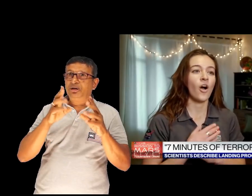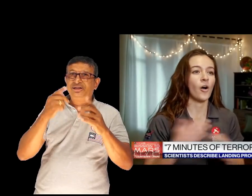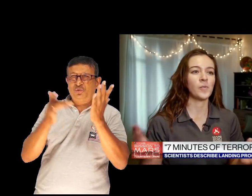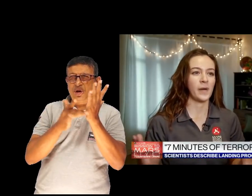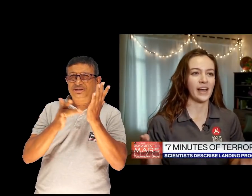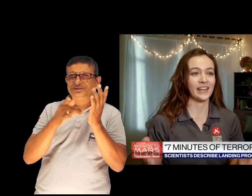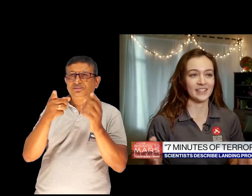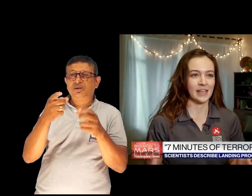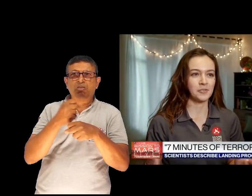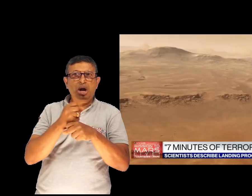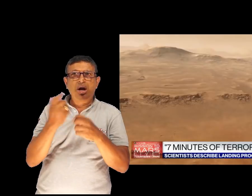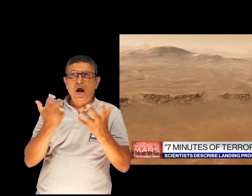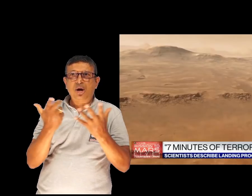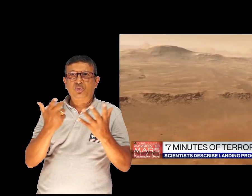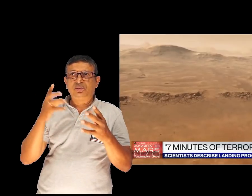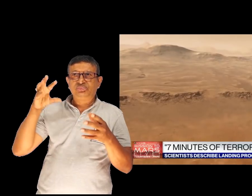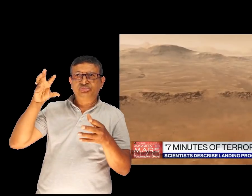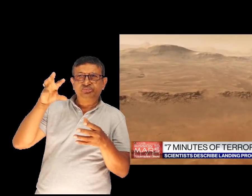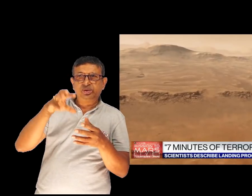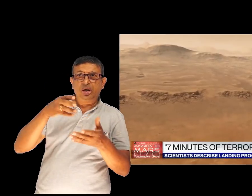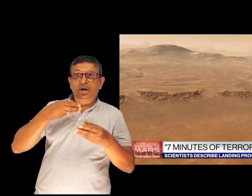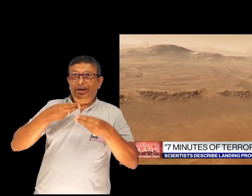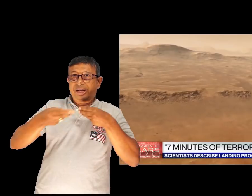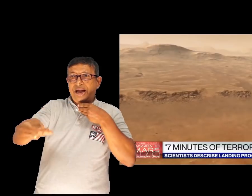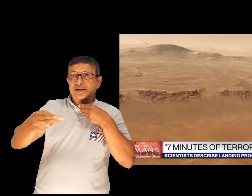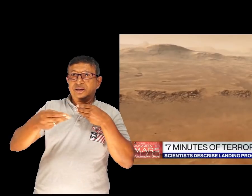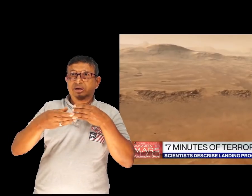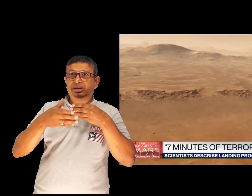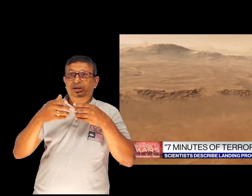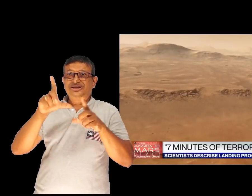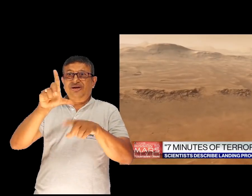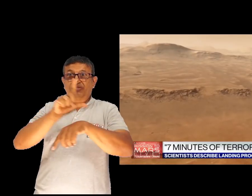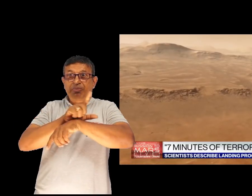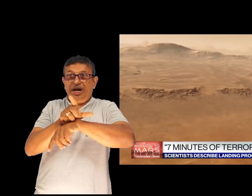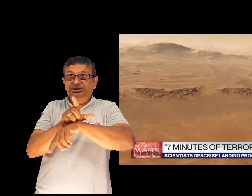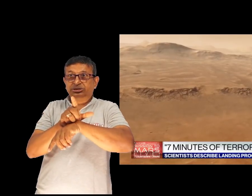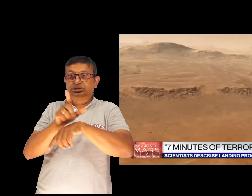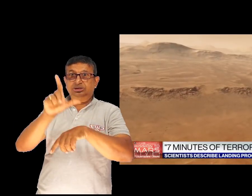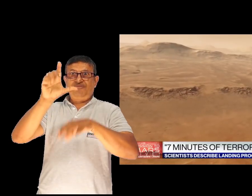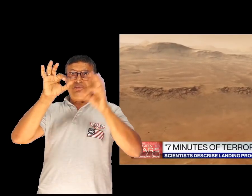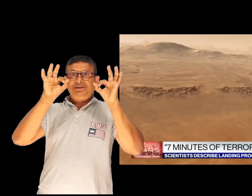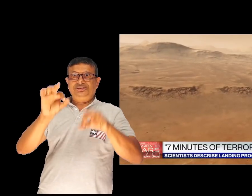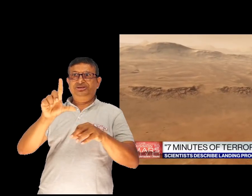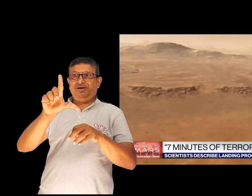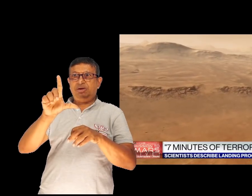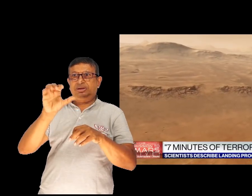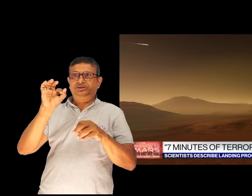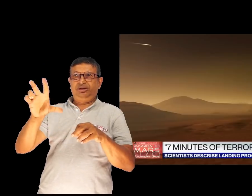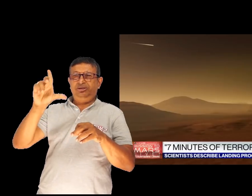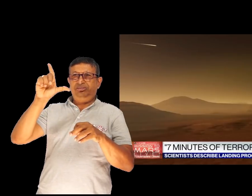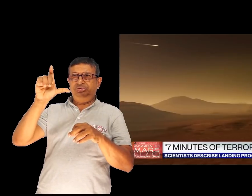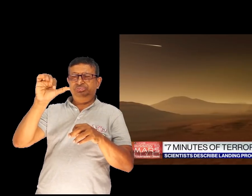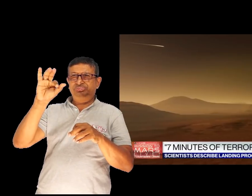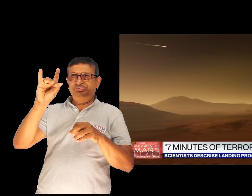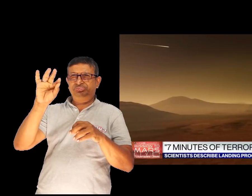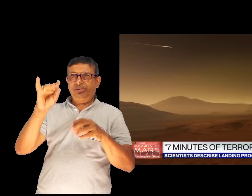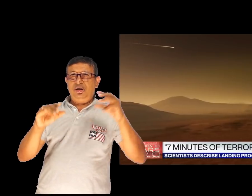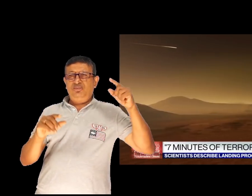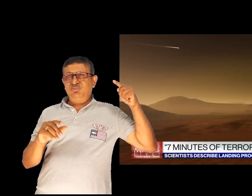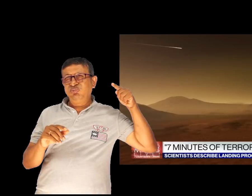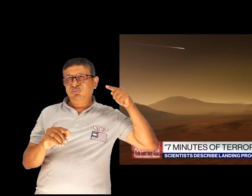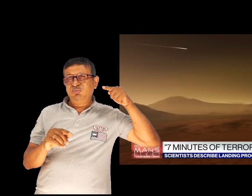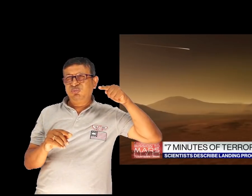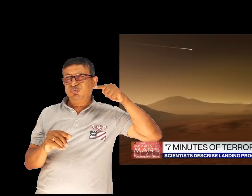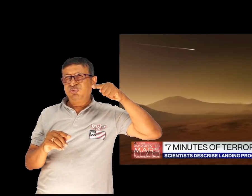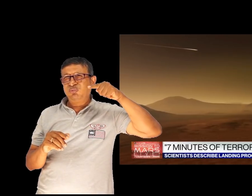stage all by itself we come screaming into the mars atmosphere at around 5.5 kilometers per second that's